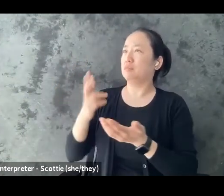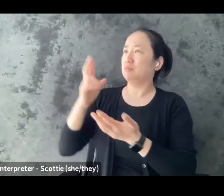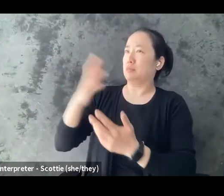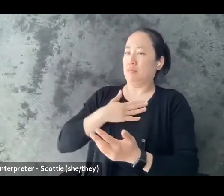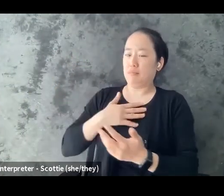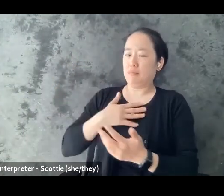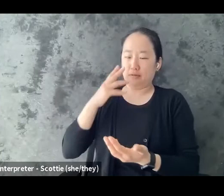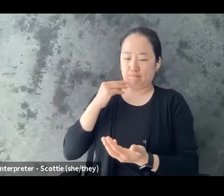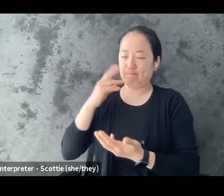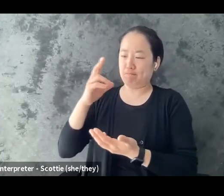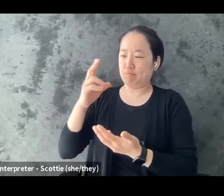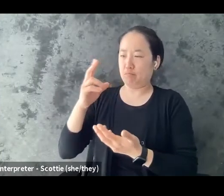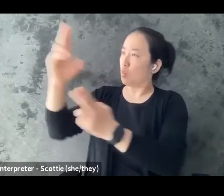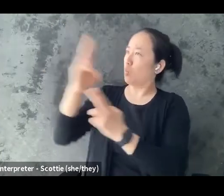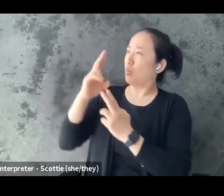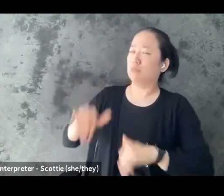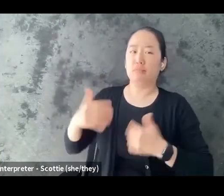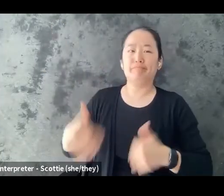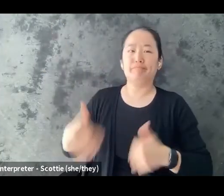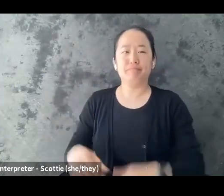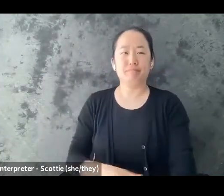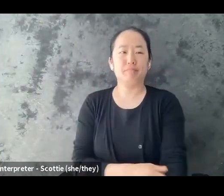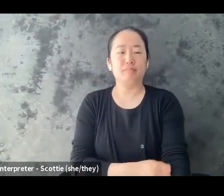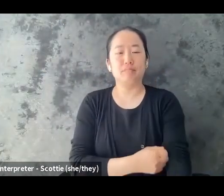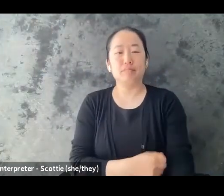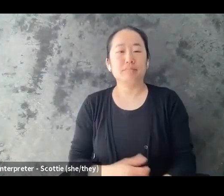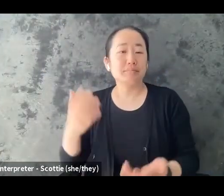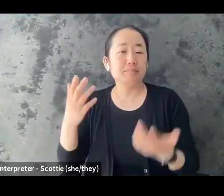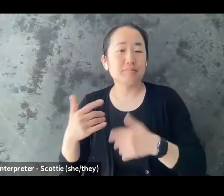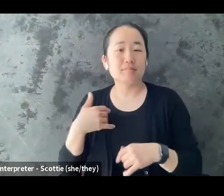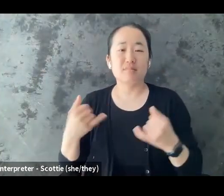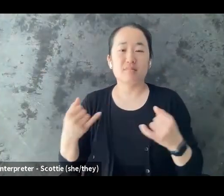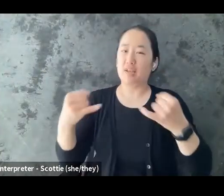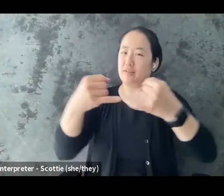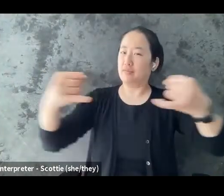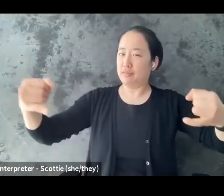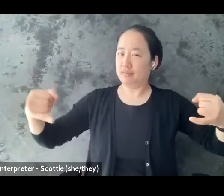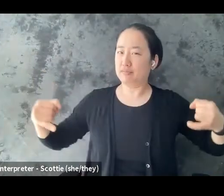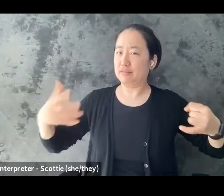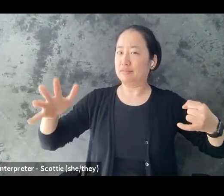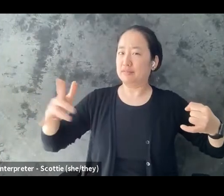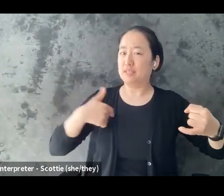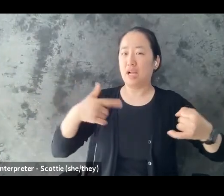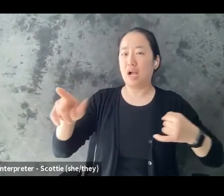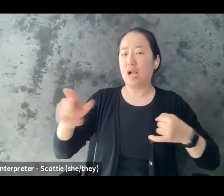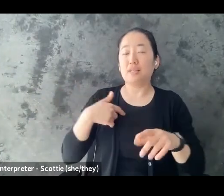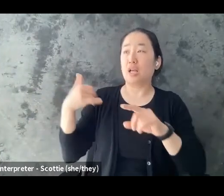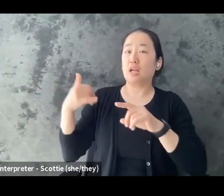you know here's a specific boundary based on this experience i can't deal with swearing during sex at all that's very